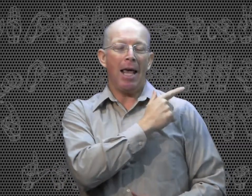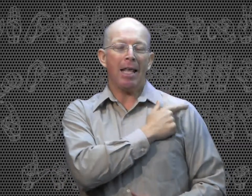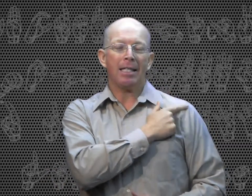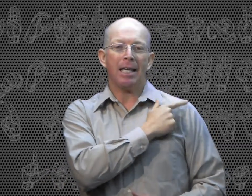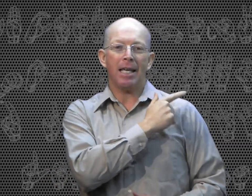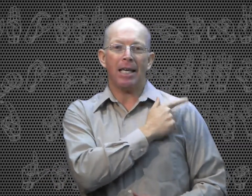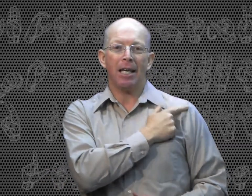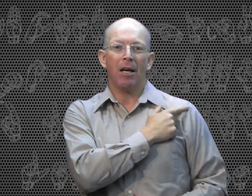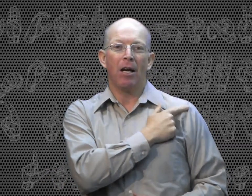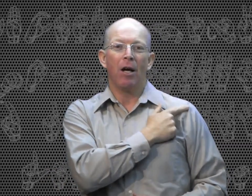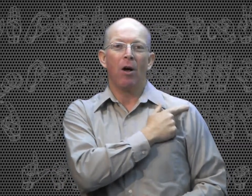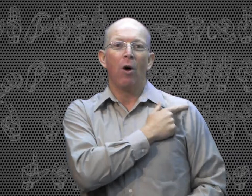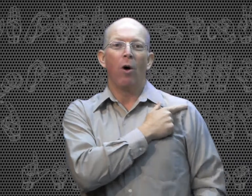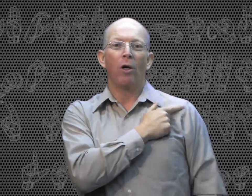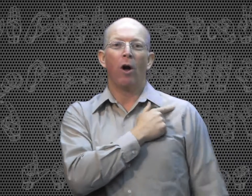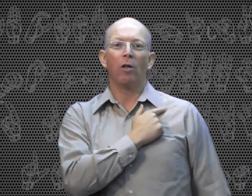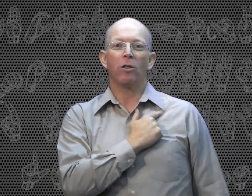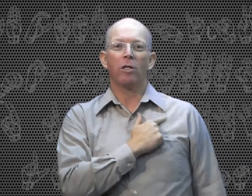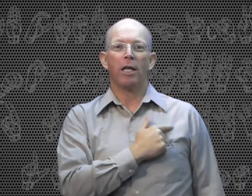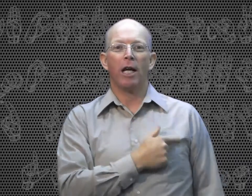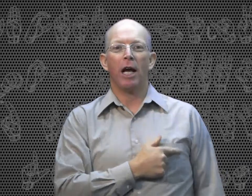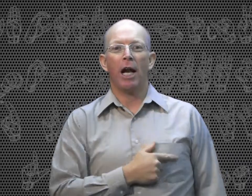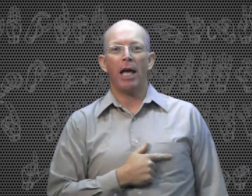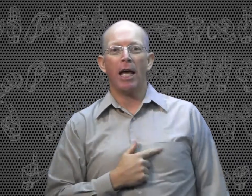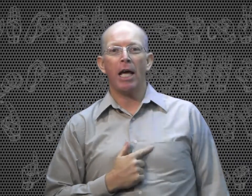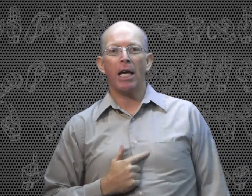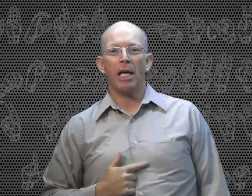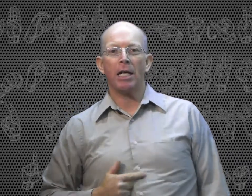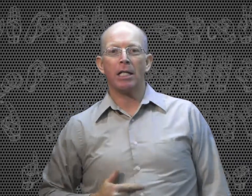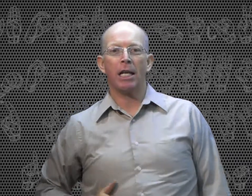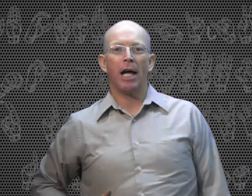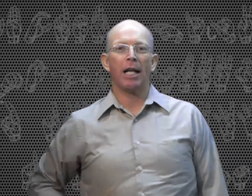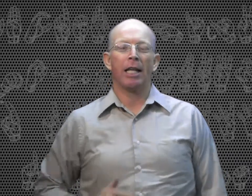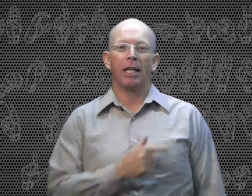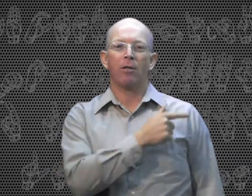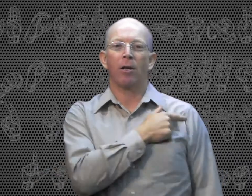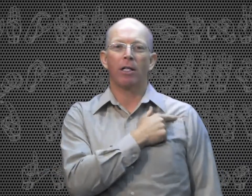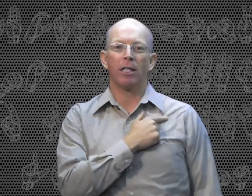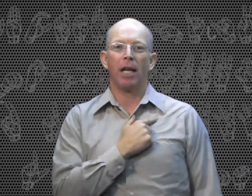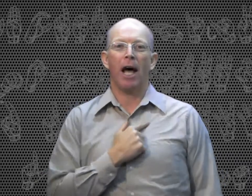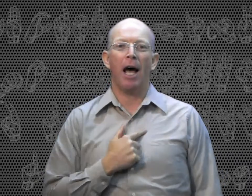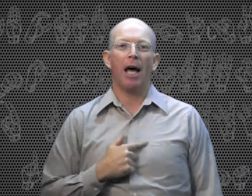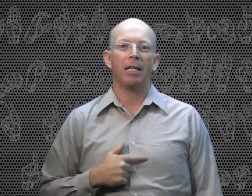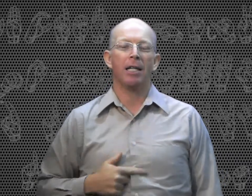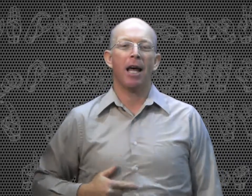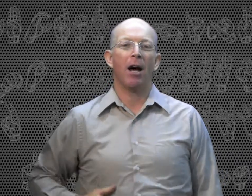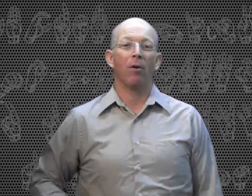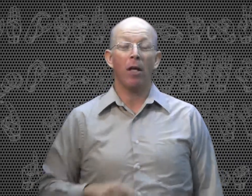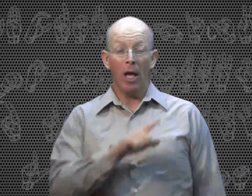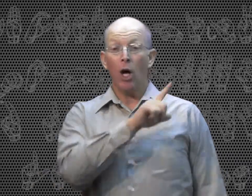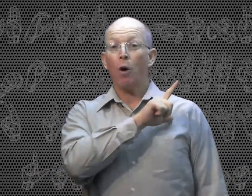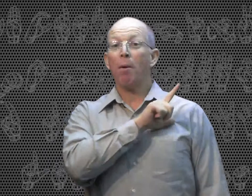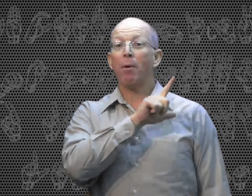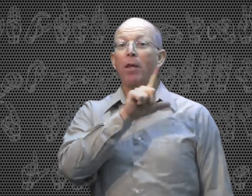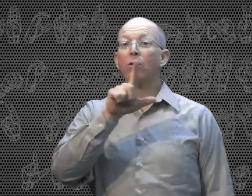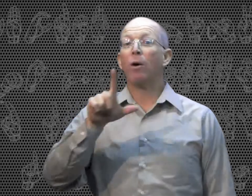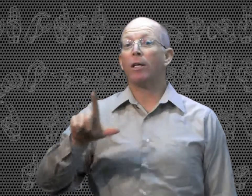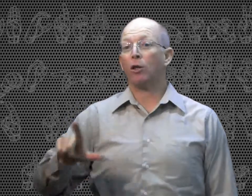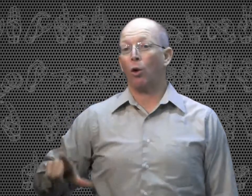Lazy. Or you'll also see it done lazy like this, where it just slides down. Remember, this word is